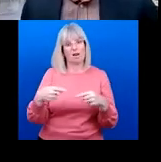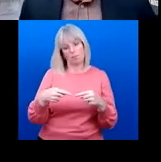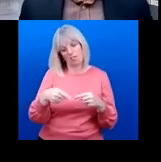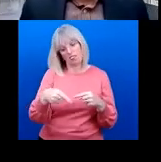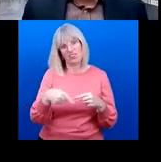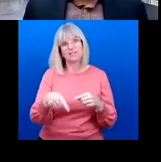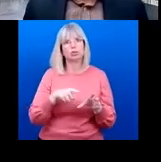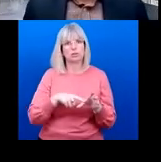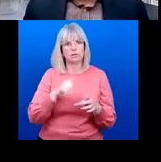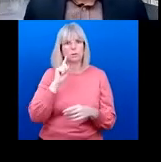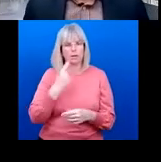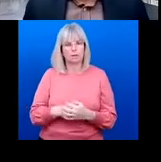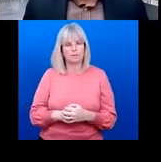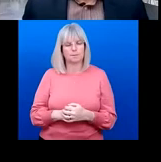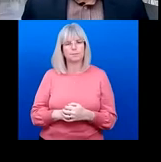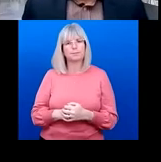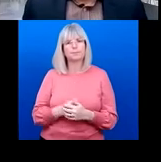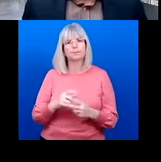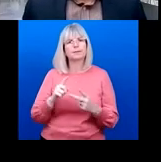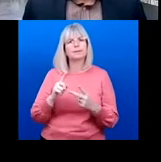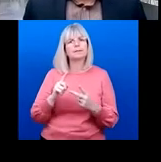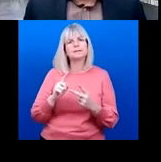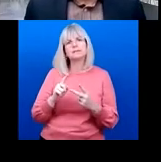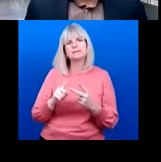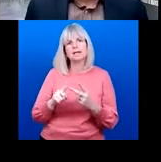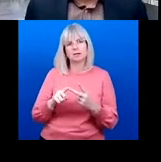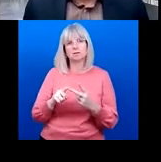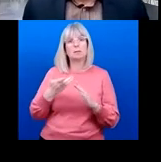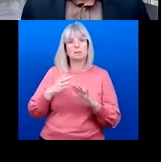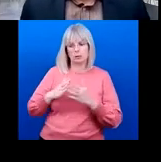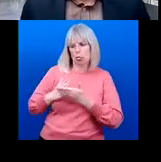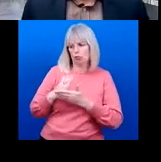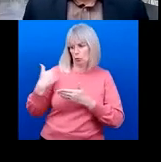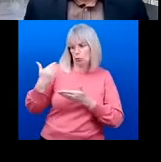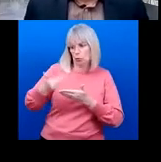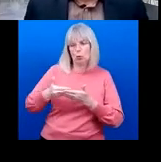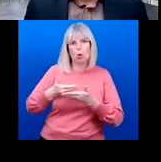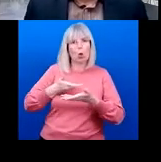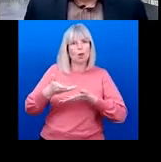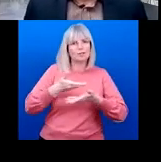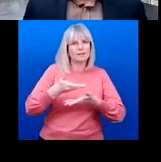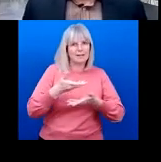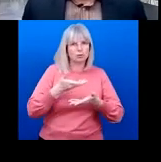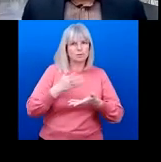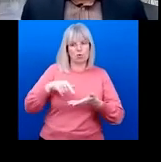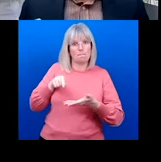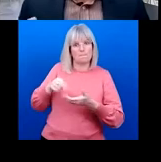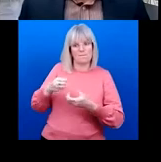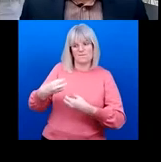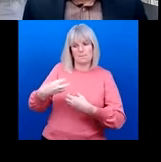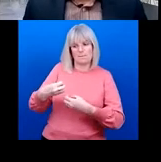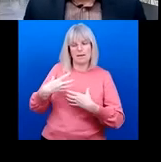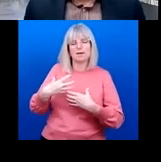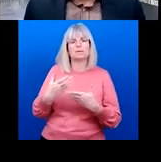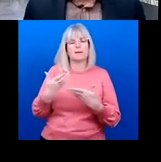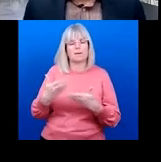being following feedback received during the consultation process and in particular at the executive board. Alakos WHO has now